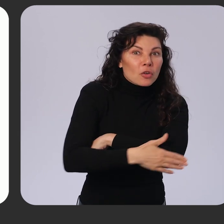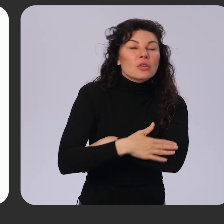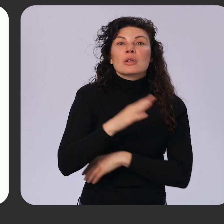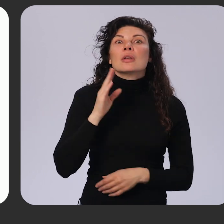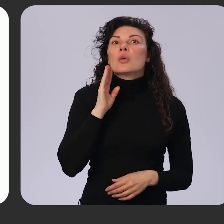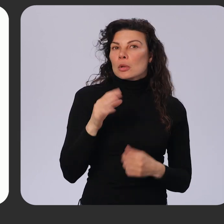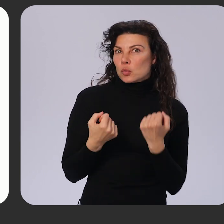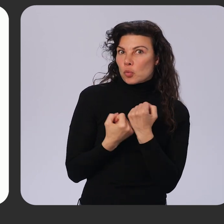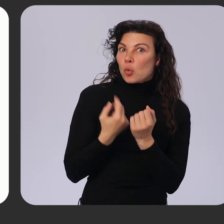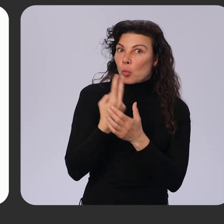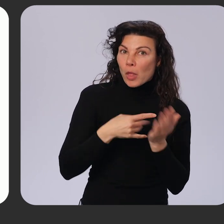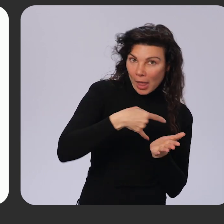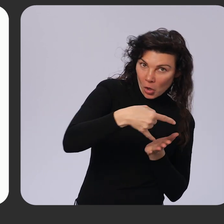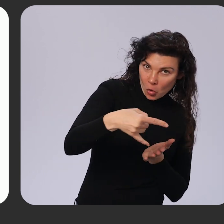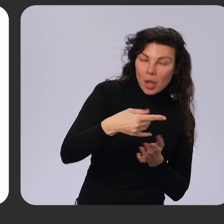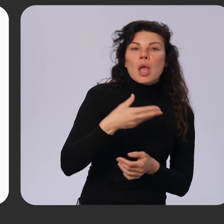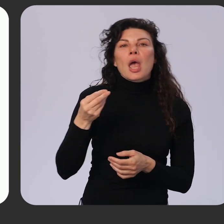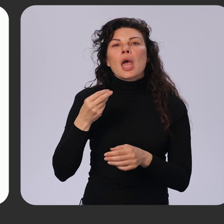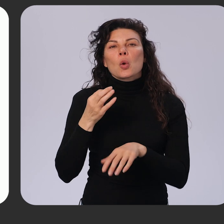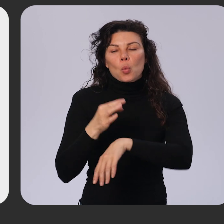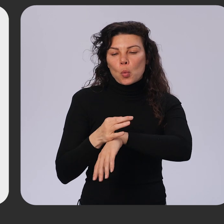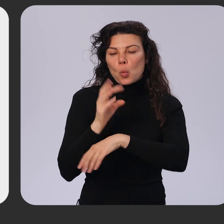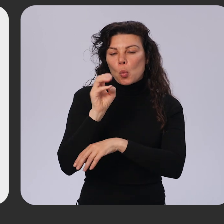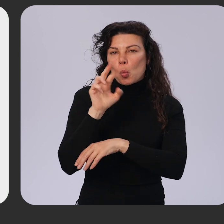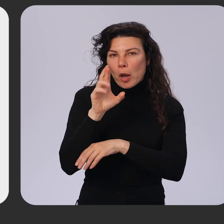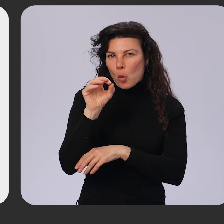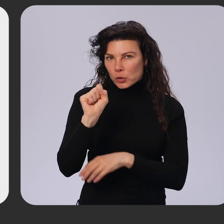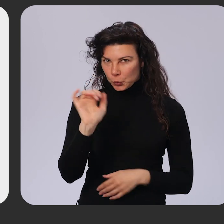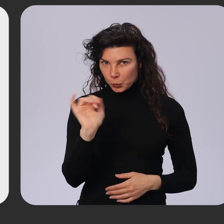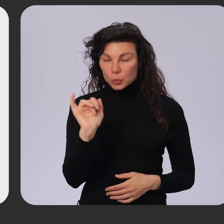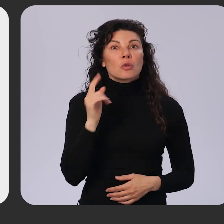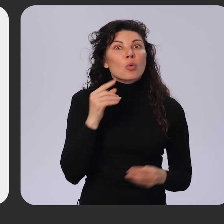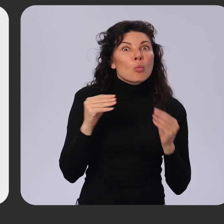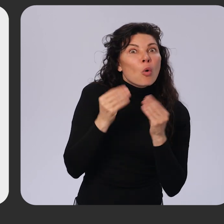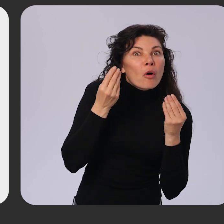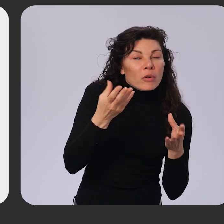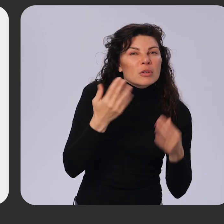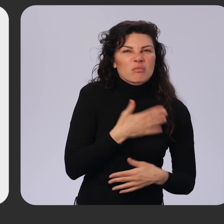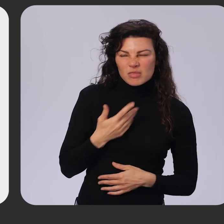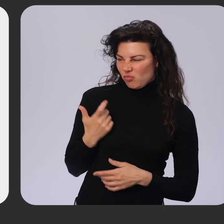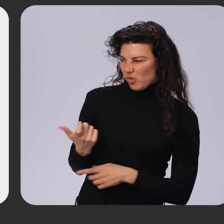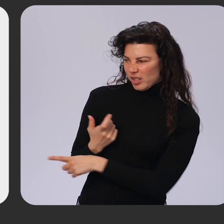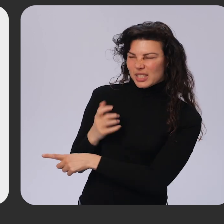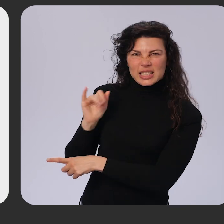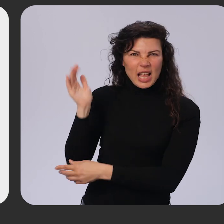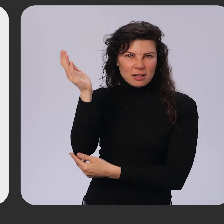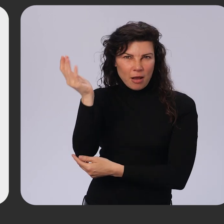on both Android and Wear OS. For more details, please check out the session Introducing